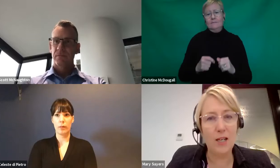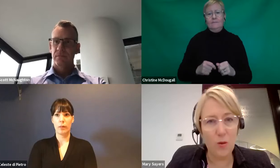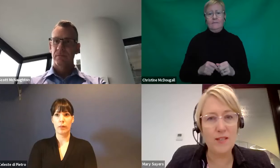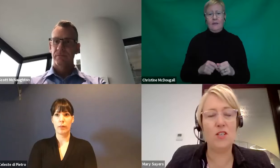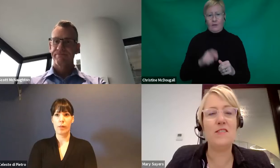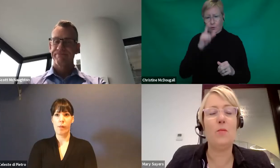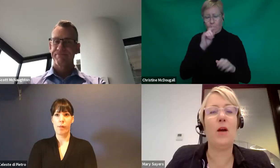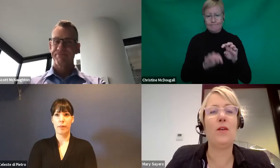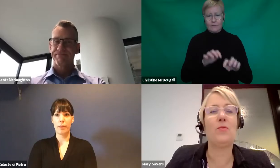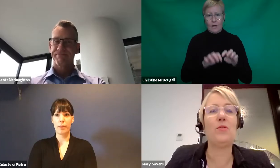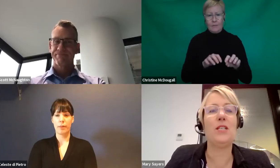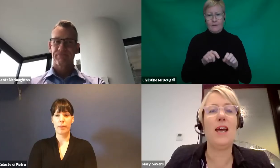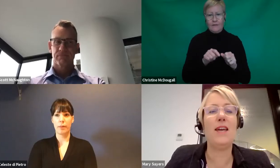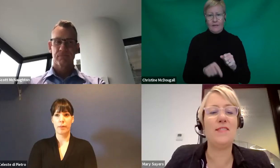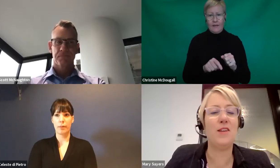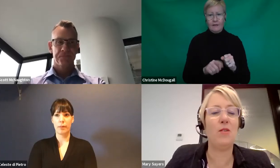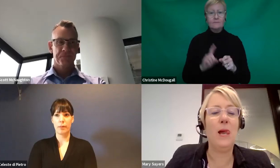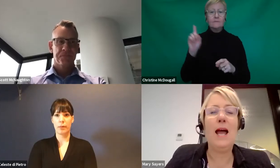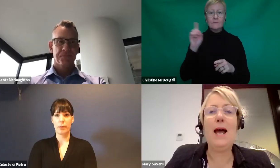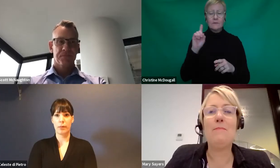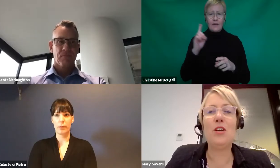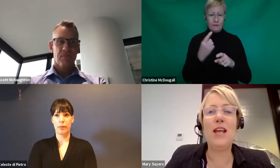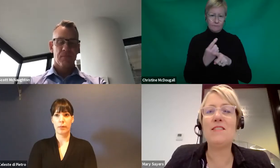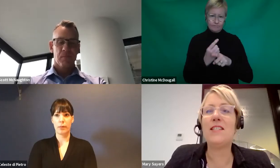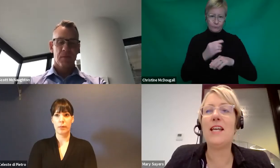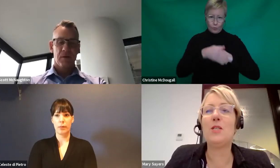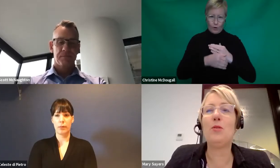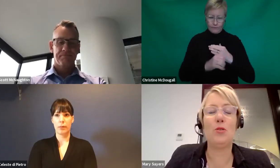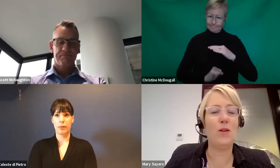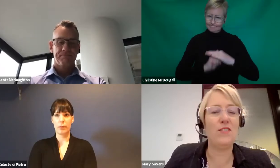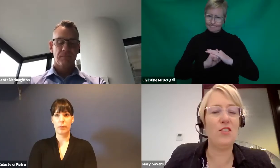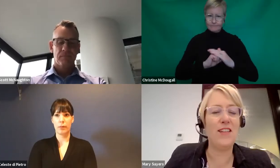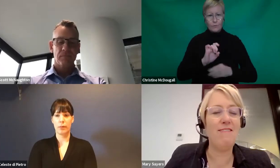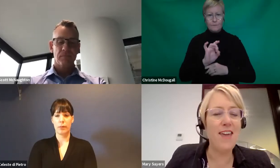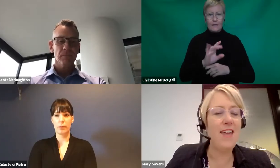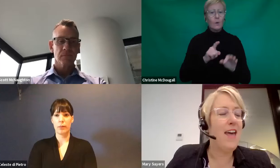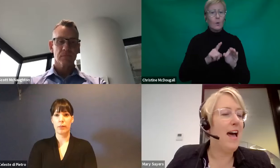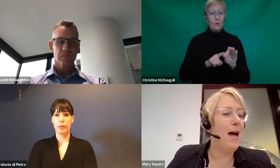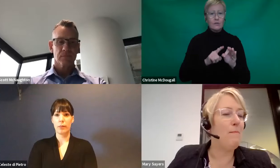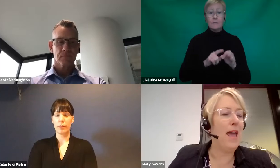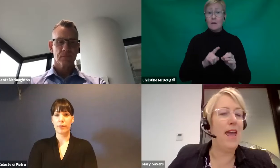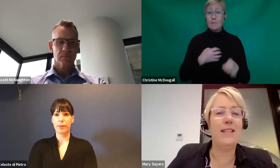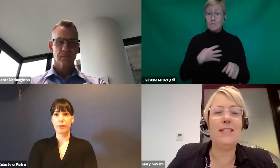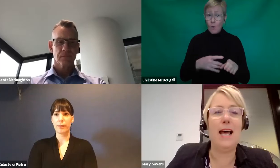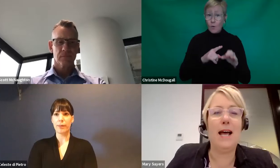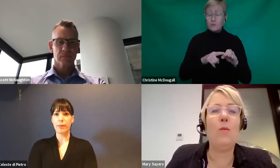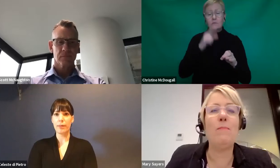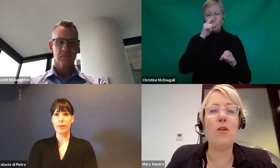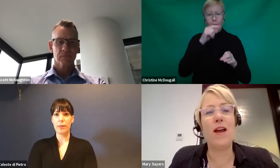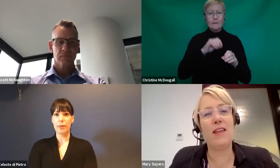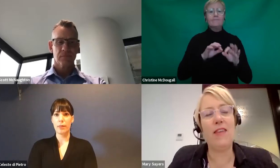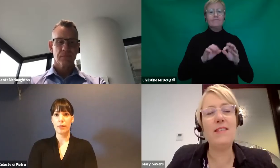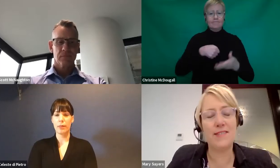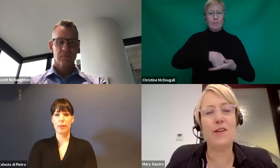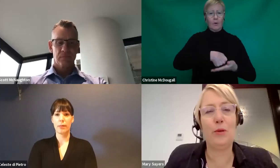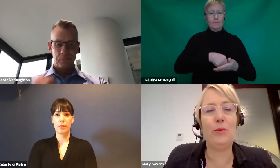top 10 questions that we're going through today. So don't hesitate to put your questions in there. And we're